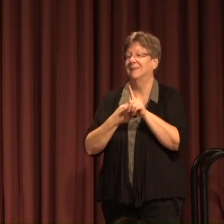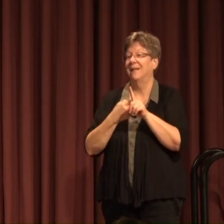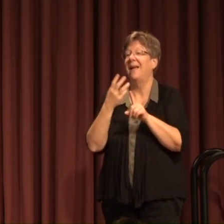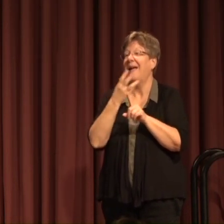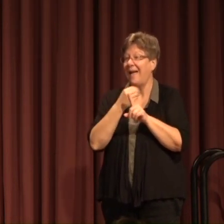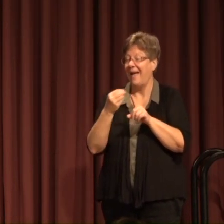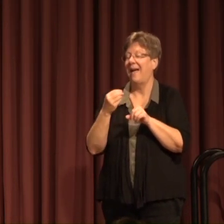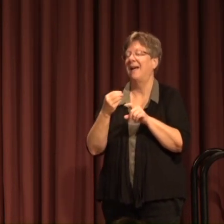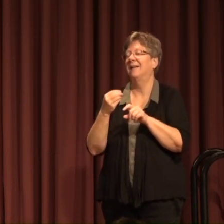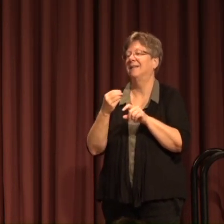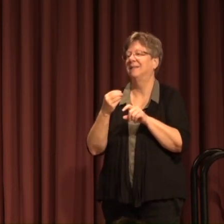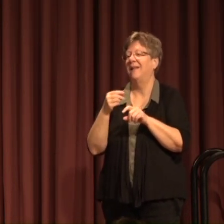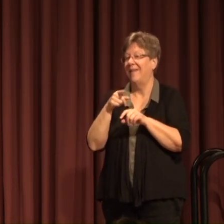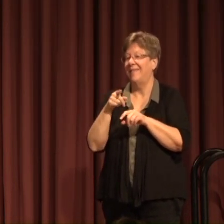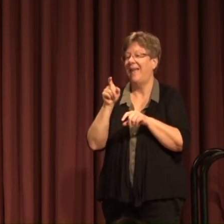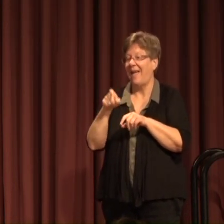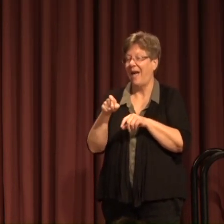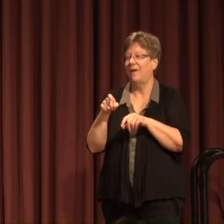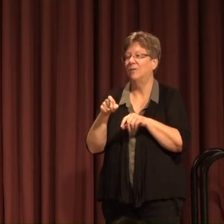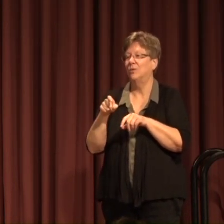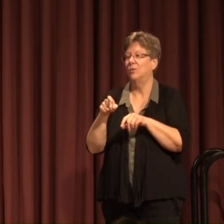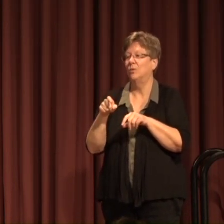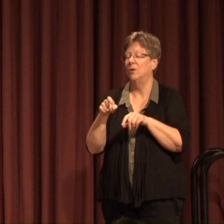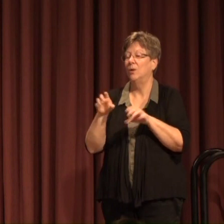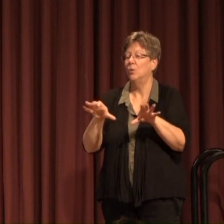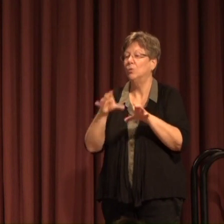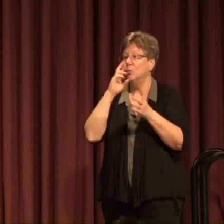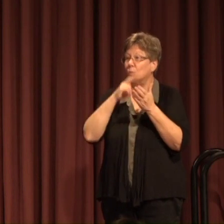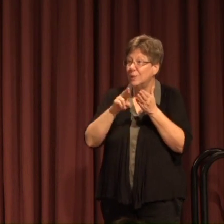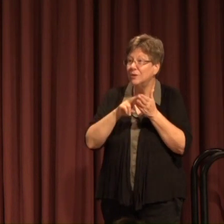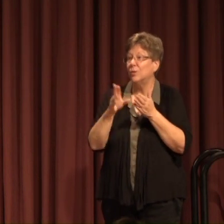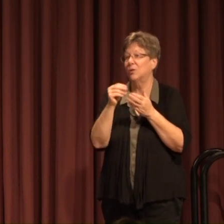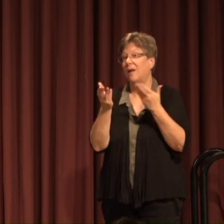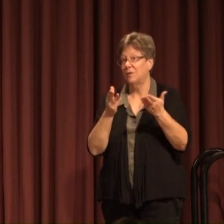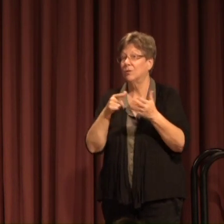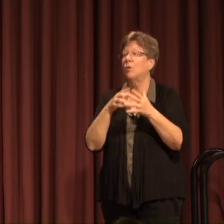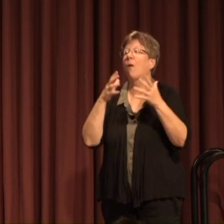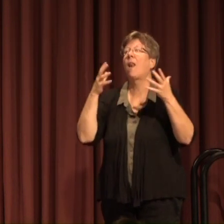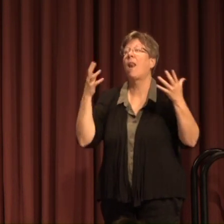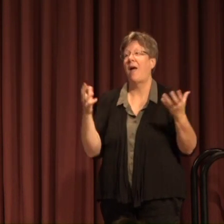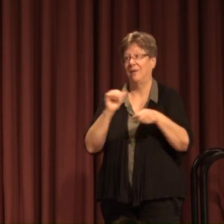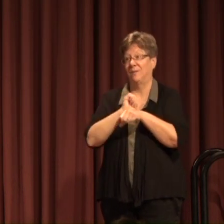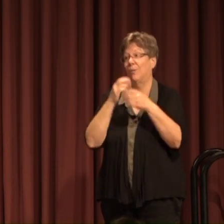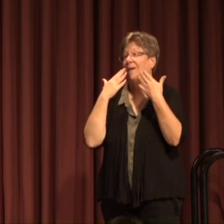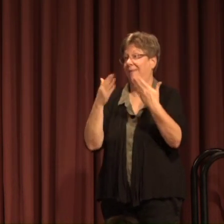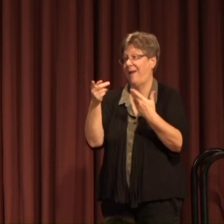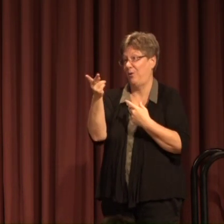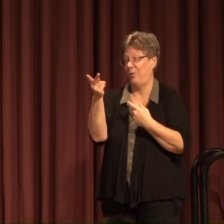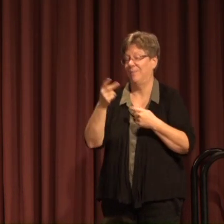full load work they have to do wonderful research and the services lots of work thank you